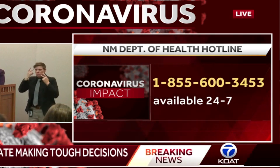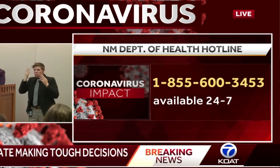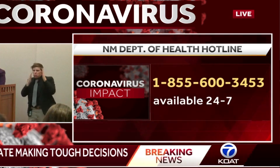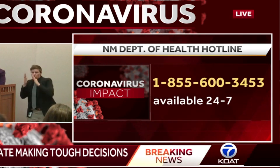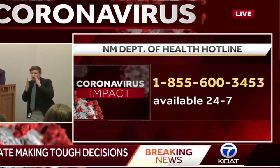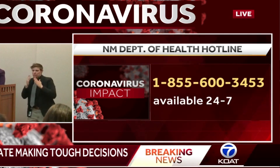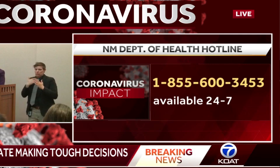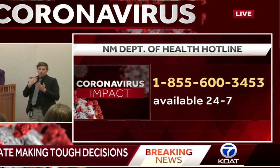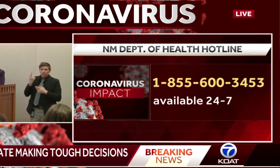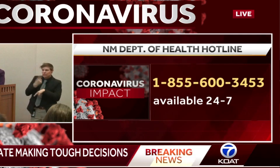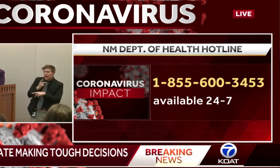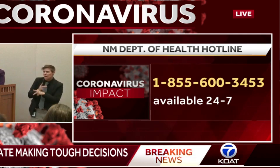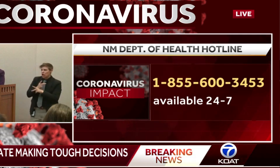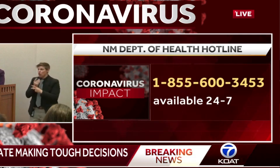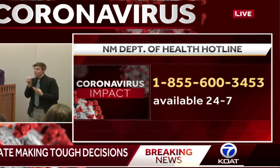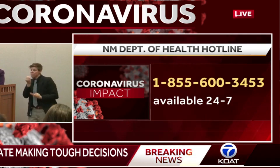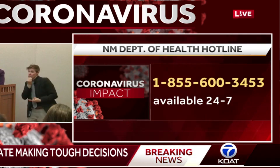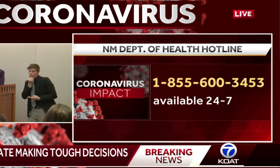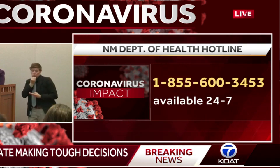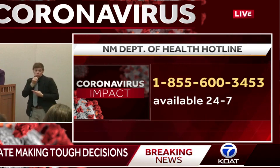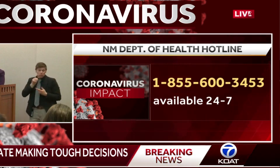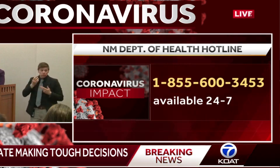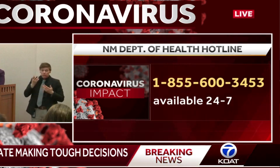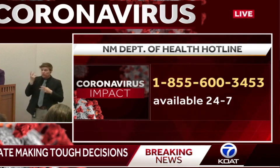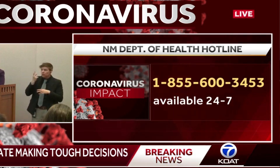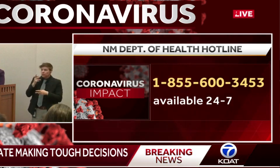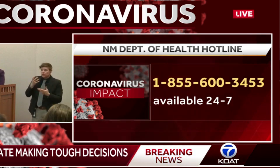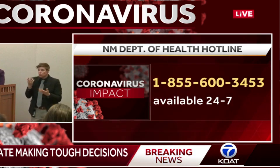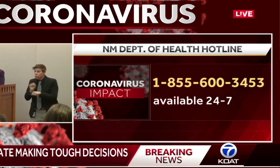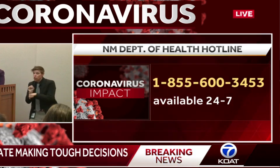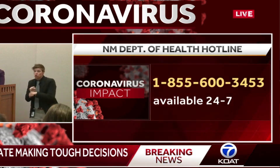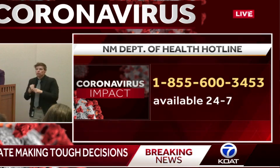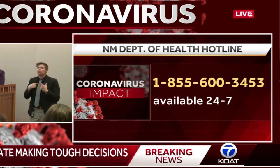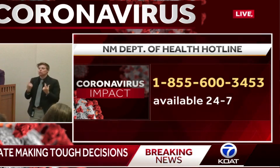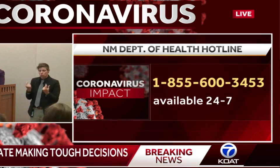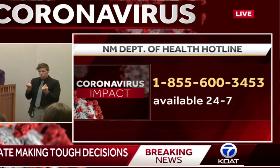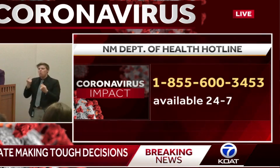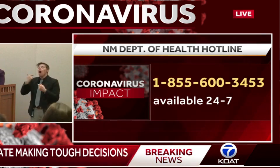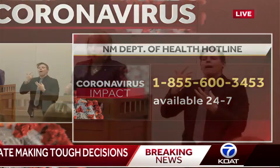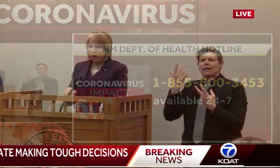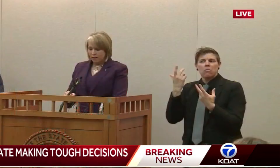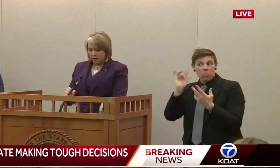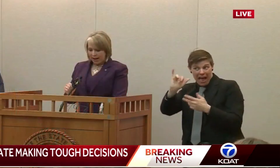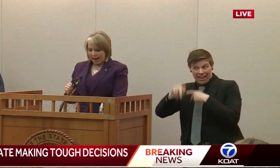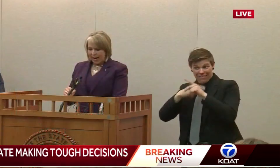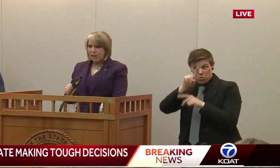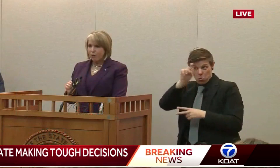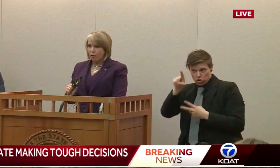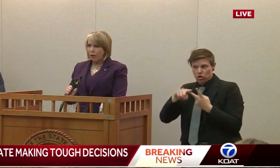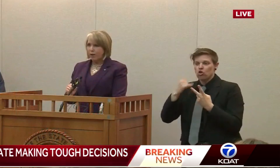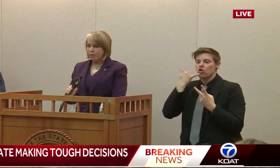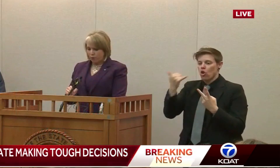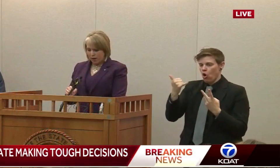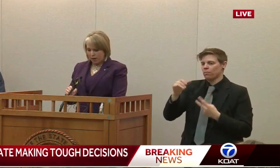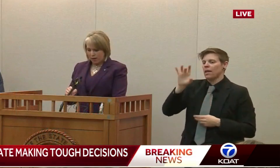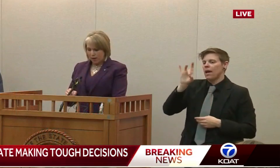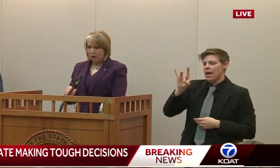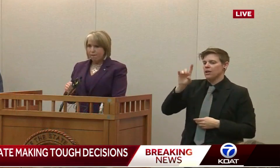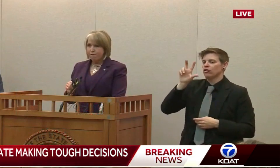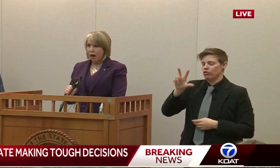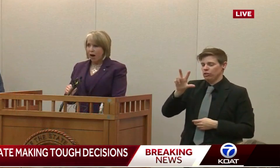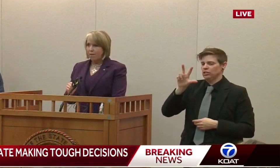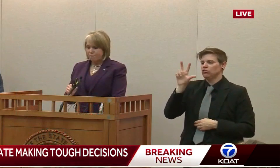food, supplies, anything else, should go to this number, 1-833